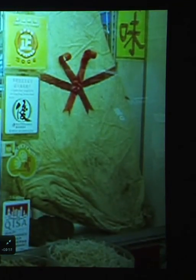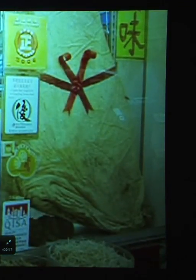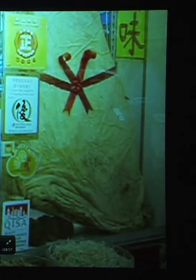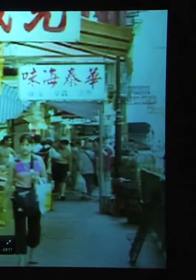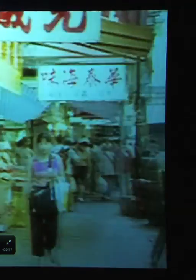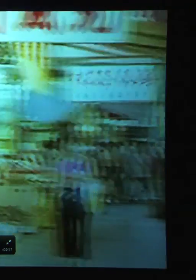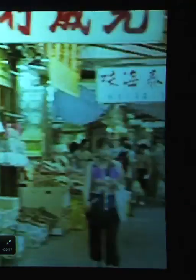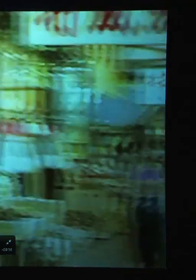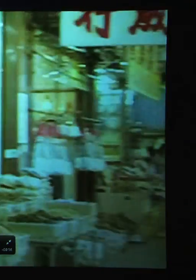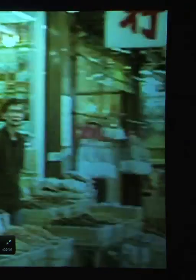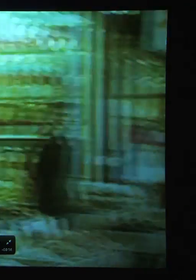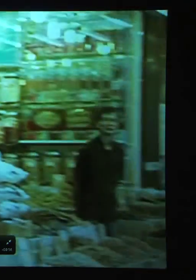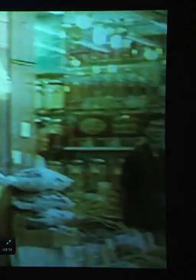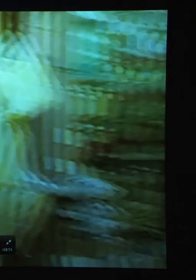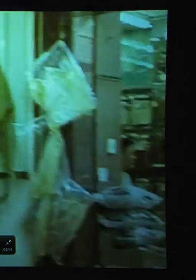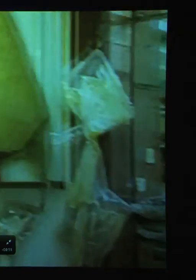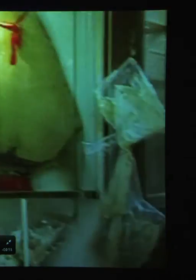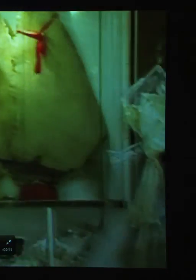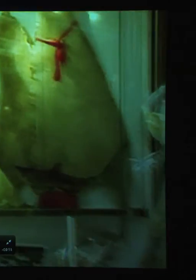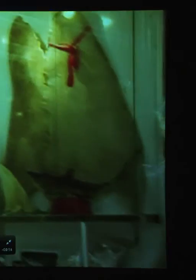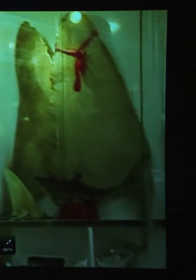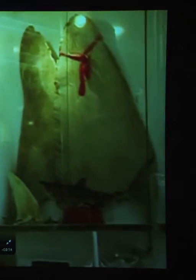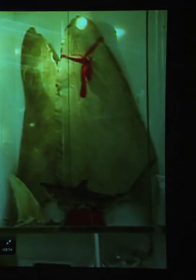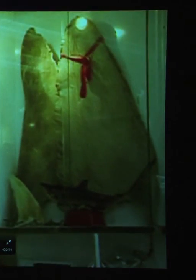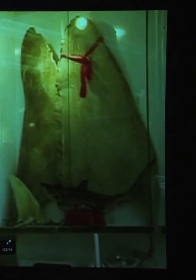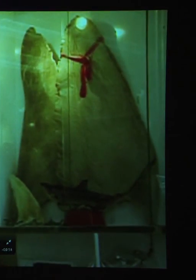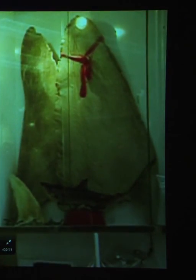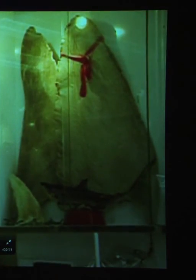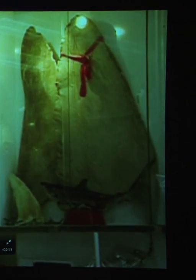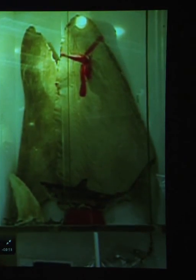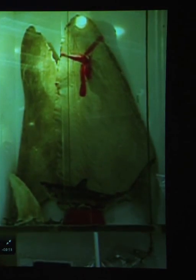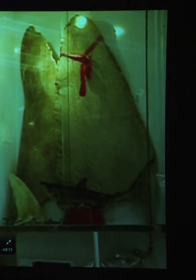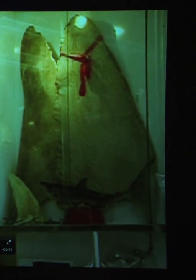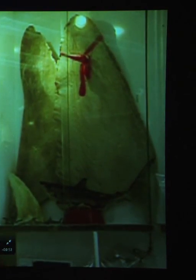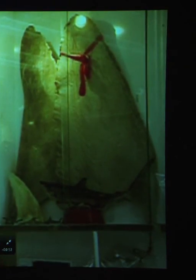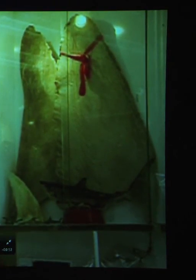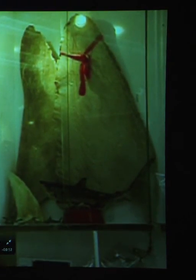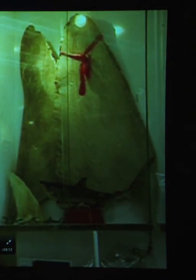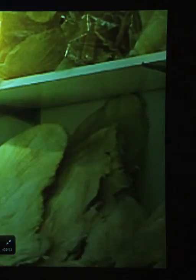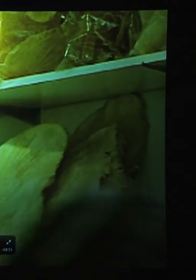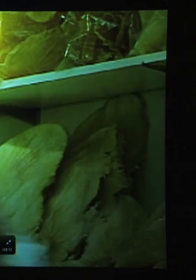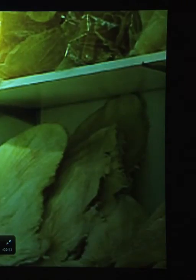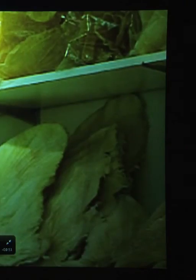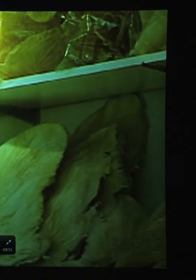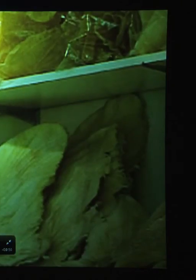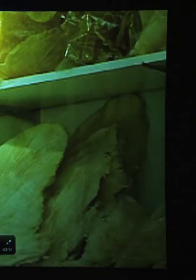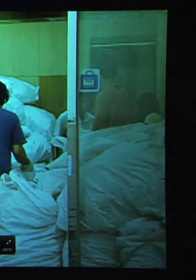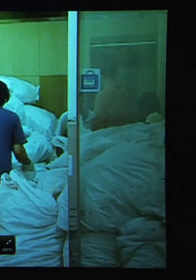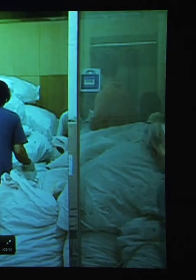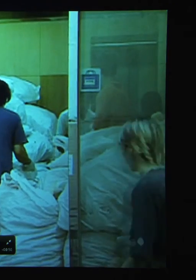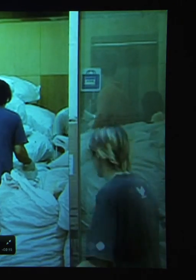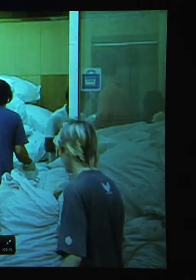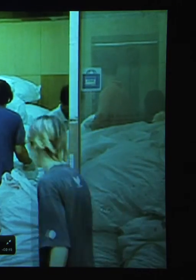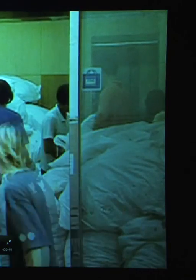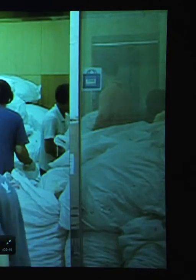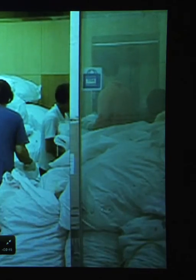Shark fin soup is one of the most environmentally damaging foods that we choose to consume. But we can't blame the fishermen that catch